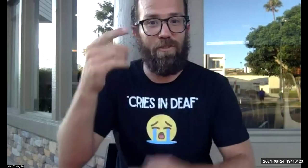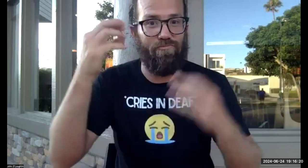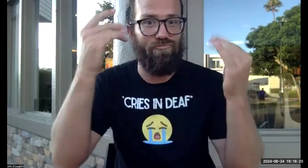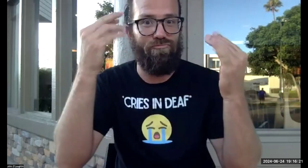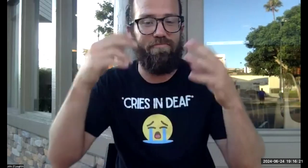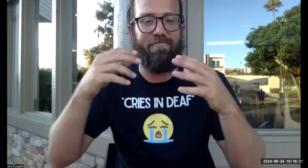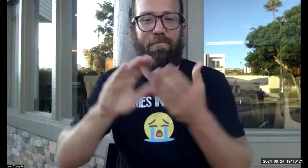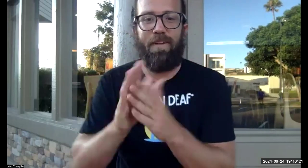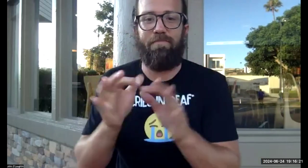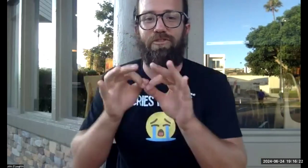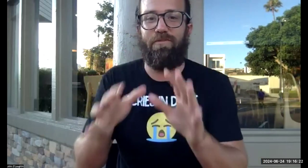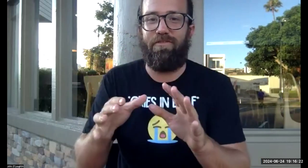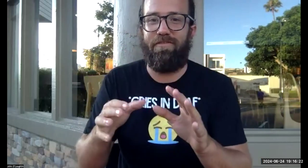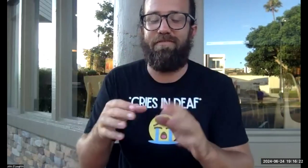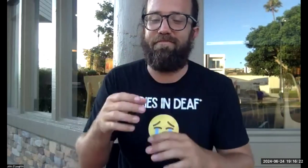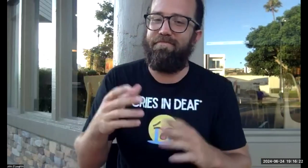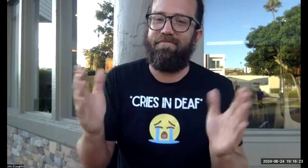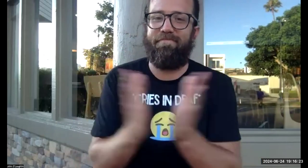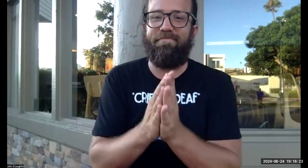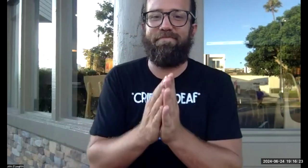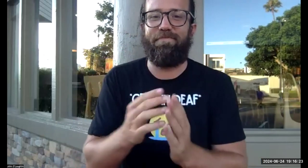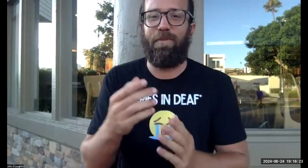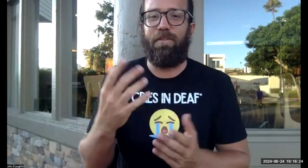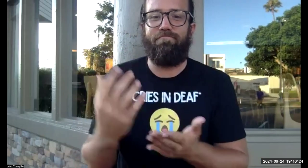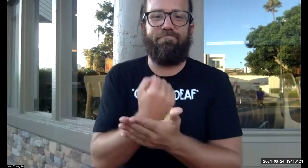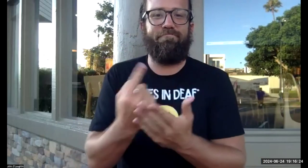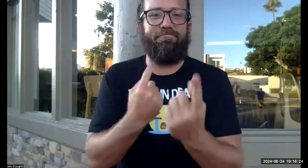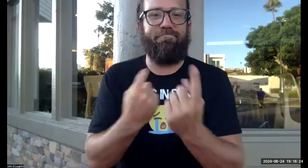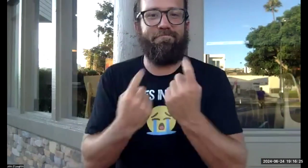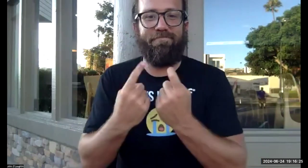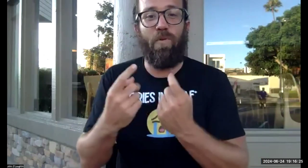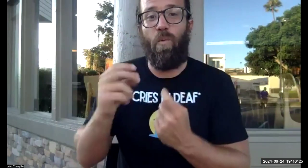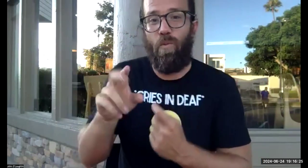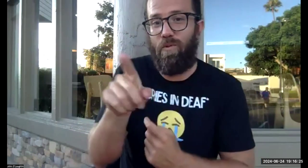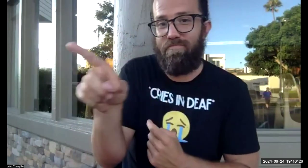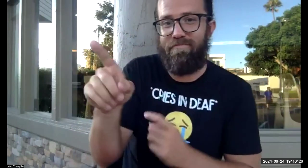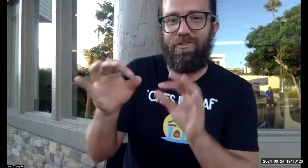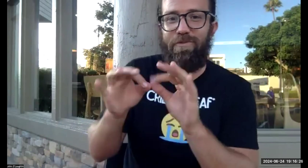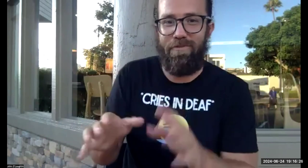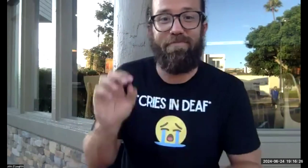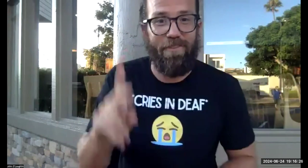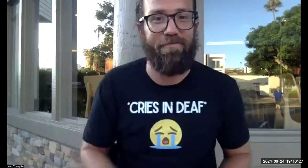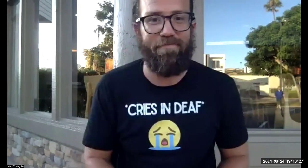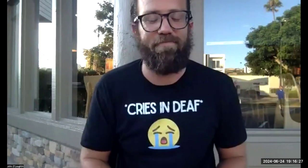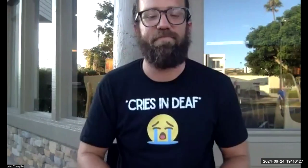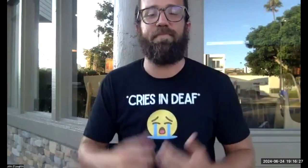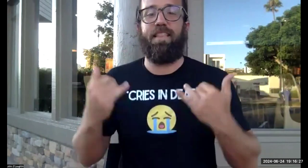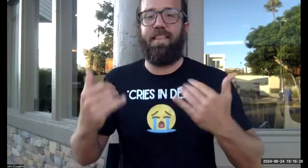teams. So if you're thinking about becoming an interpreter, then this is the opportunity. can ask me questions or any